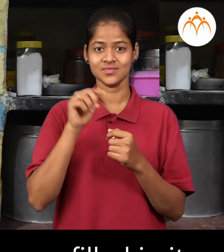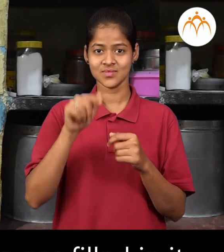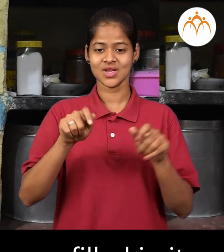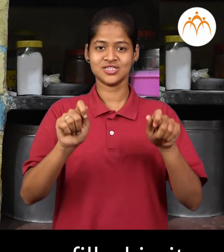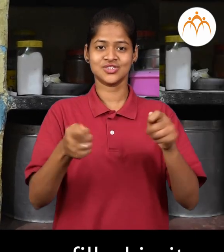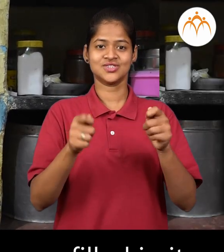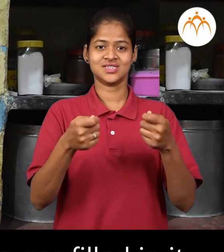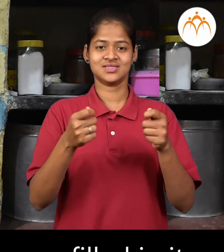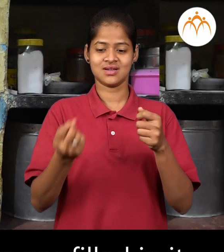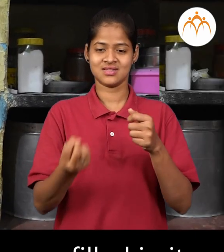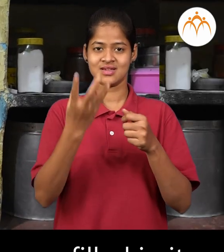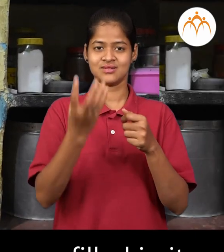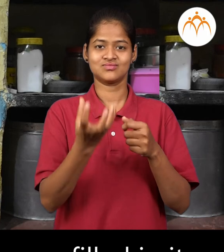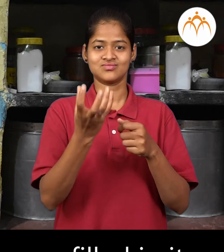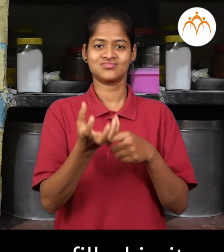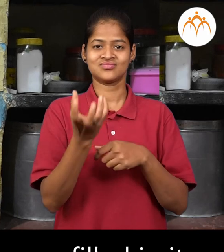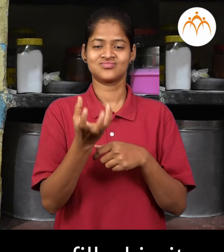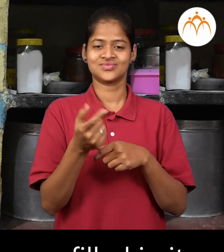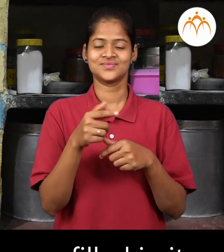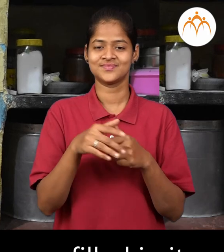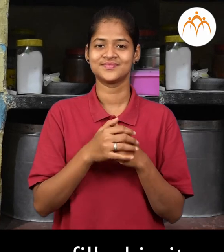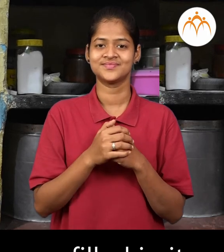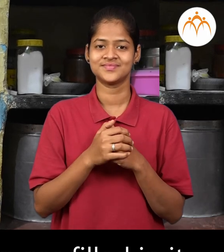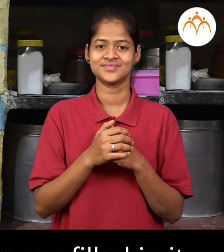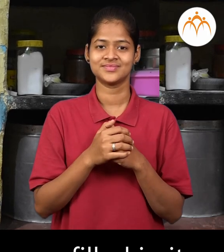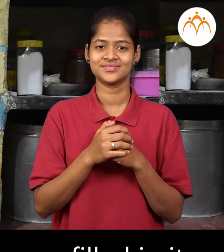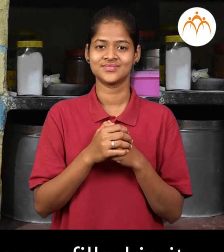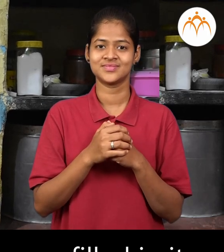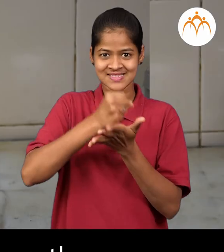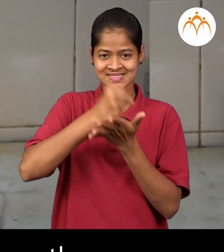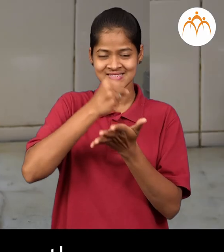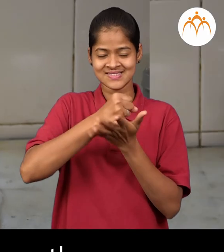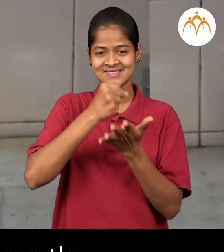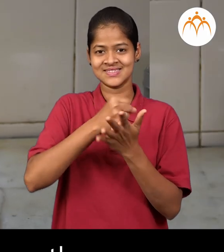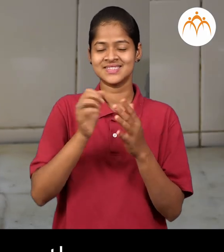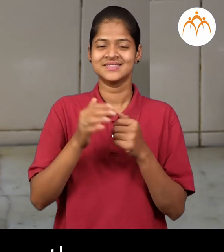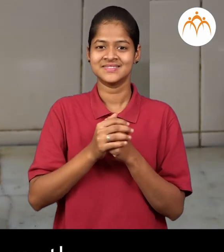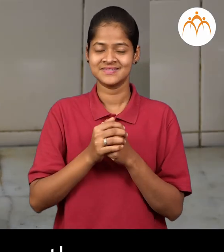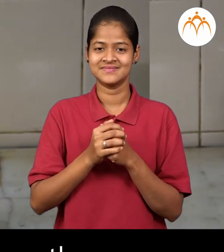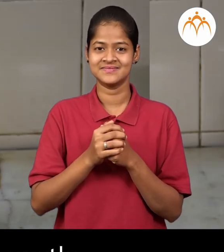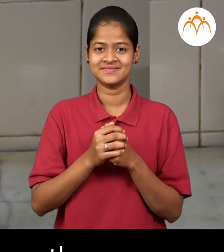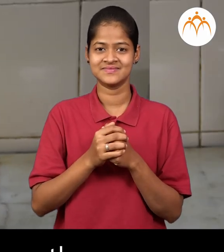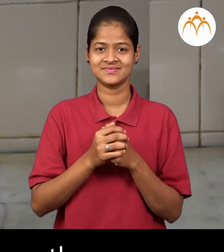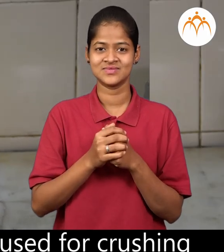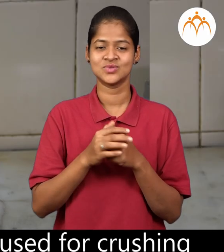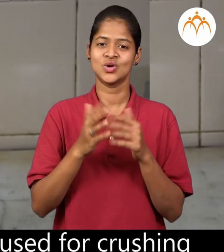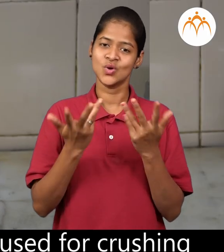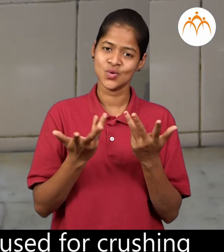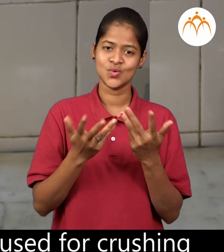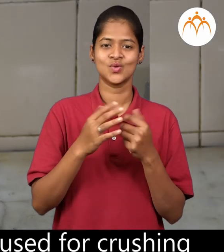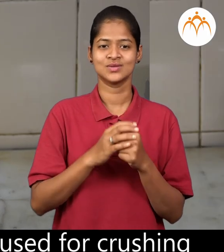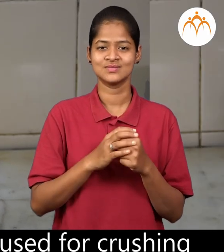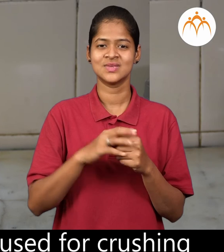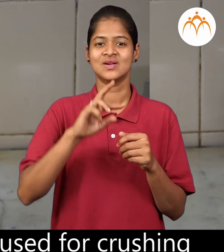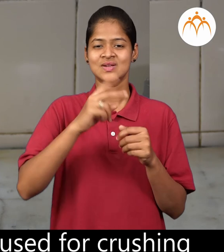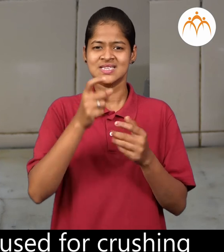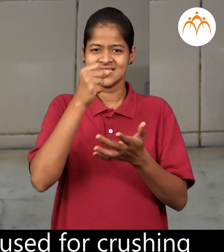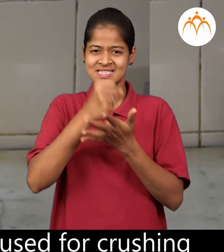has cooking gas filled in it mortar and pastry mortar and pastry